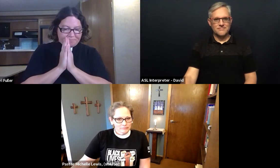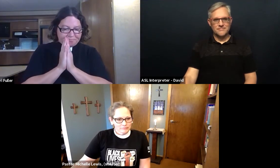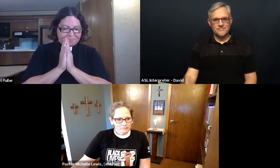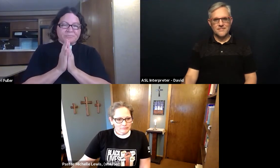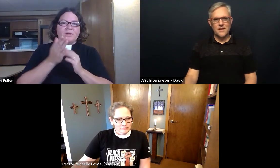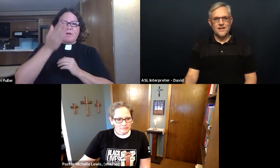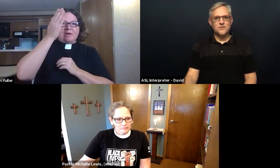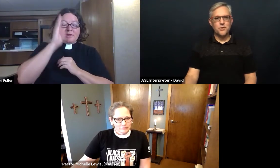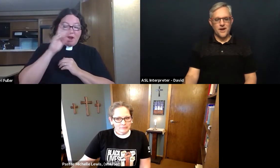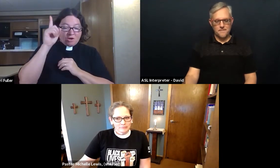now let us pray